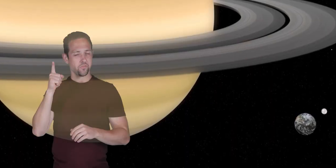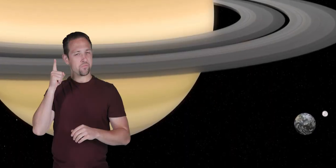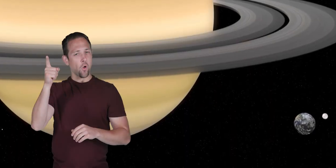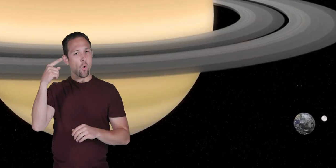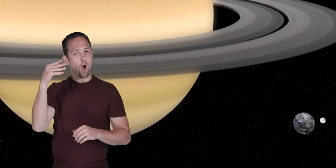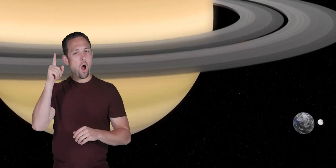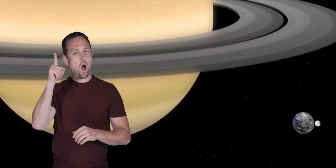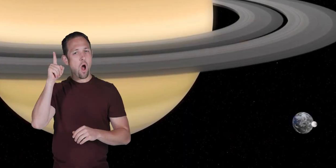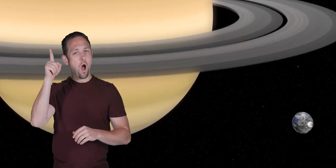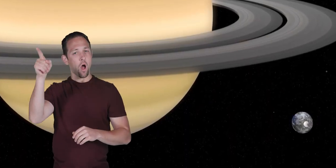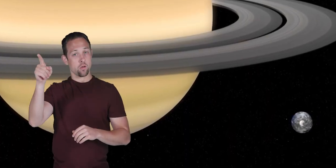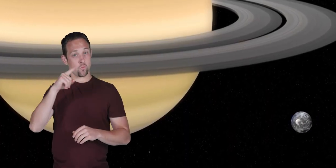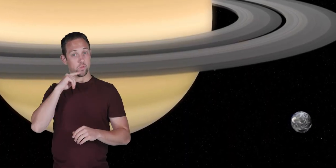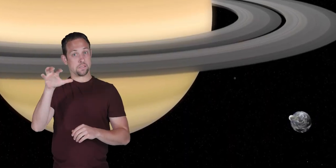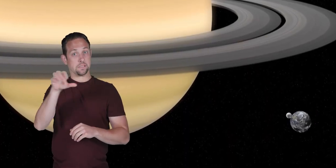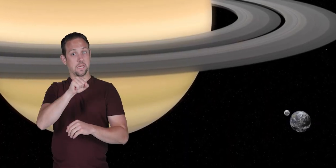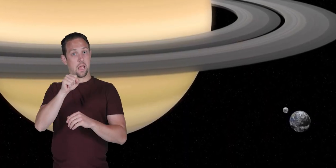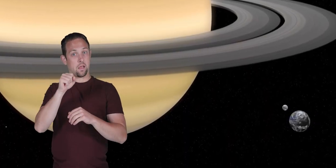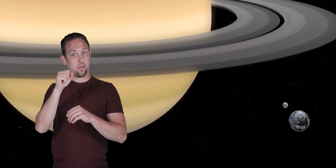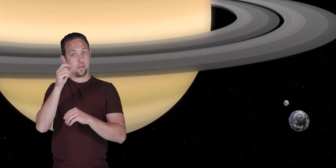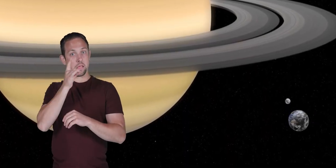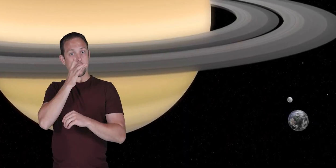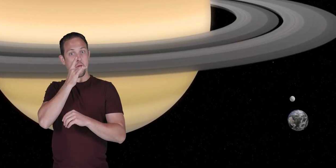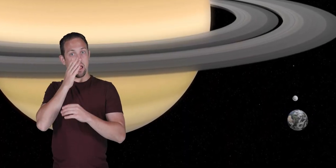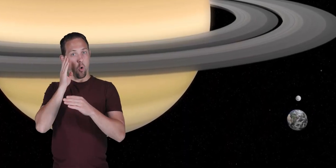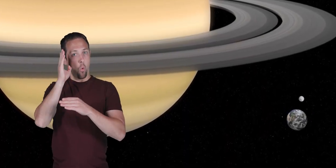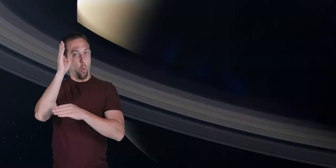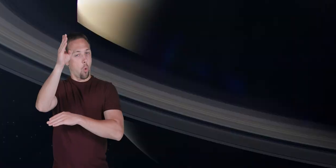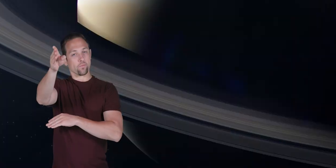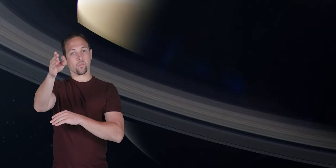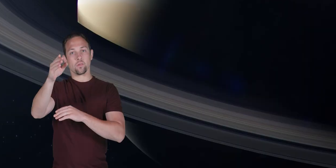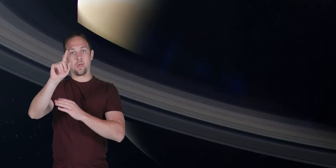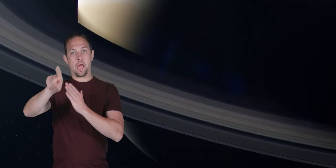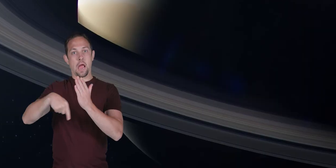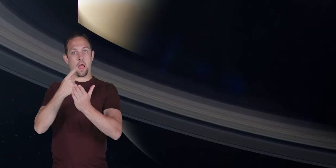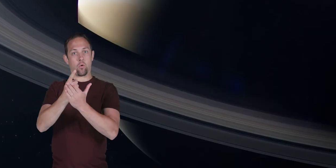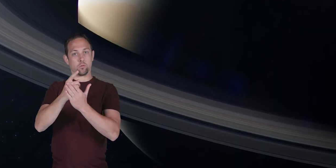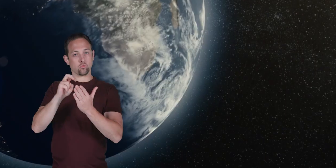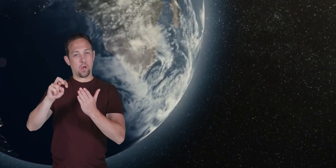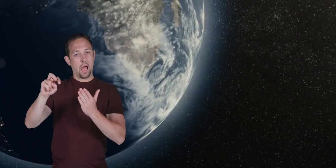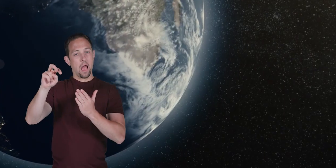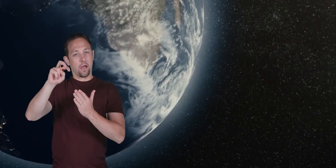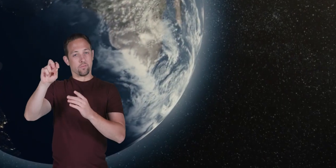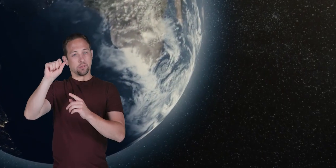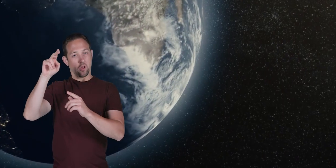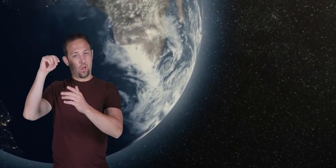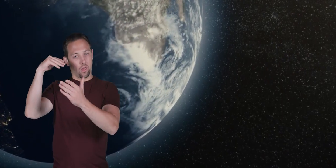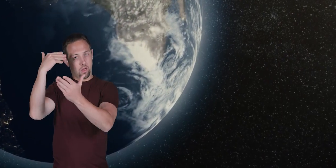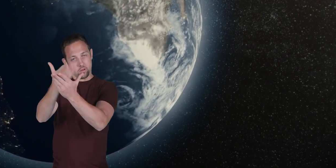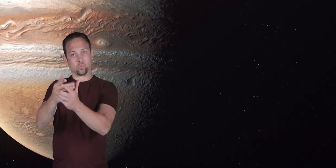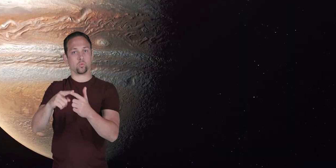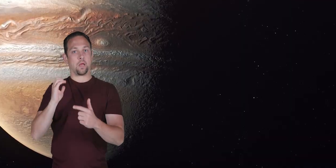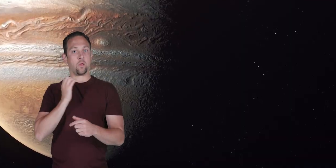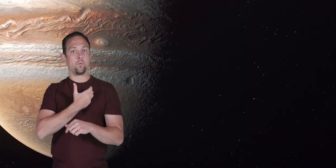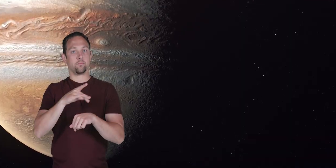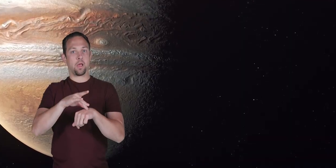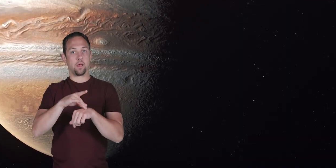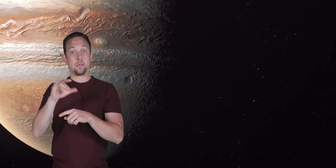far away that it takes light over an hour to travel from Saturn to our planet like Jupiter